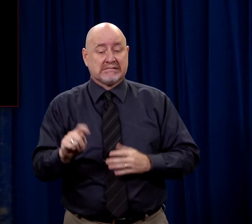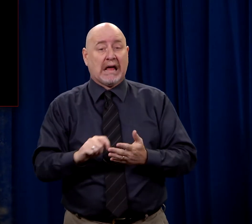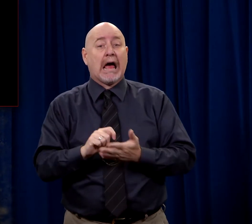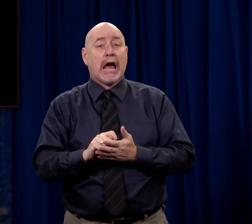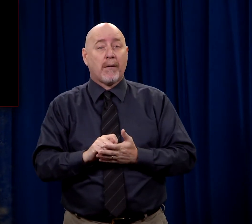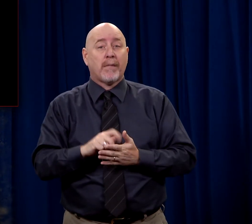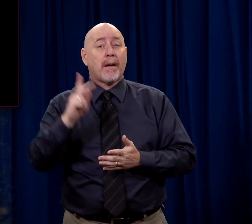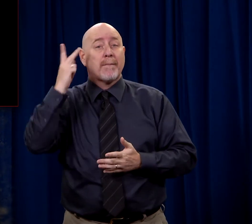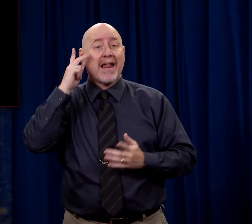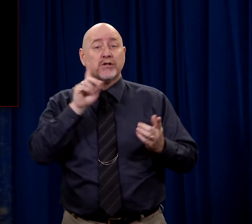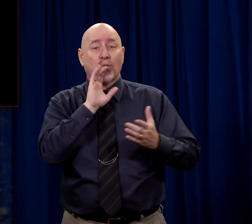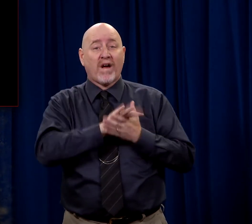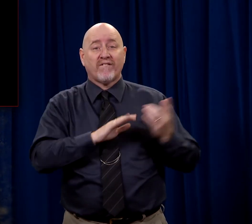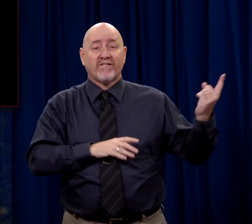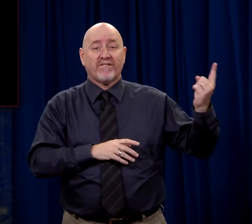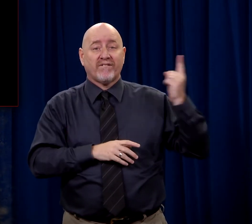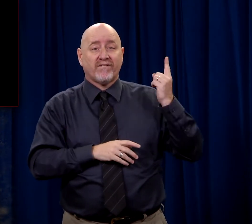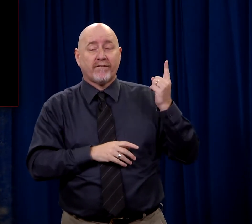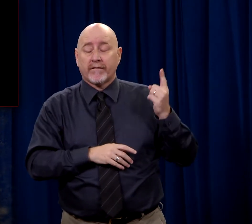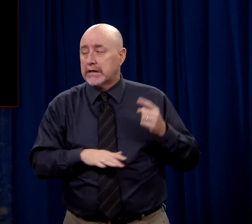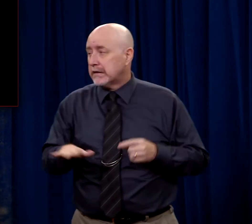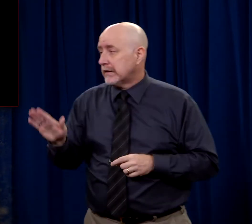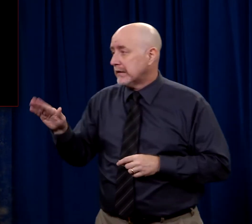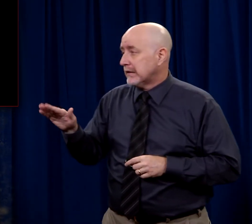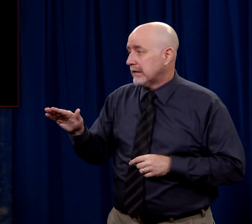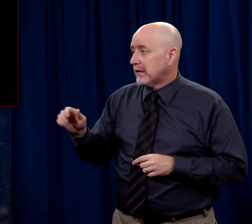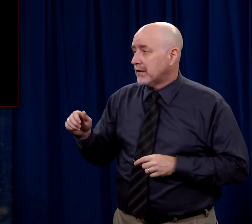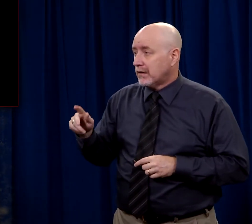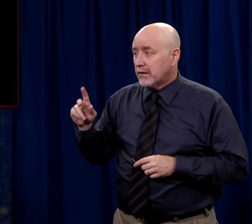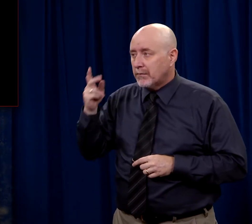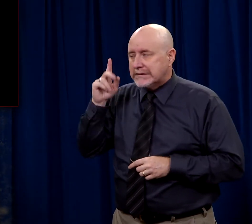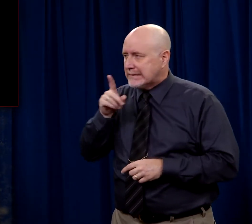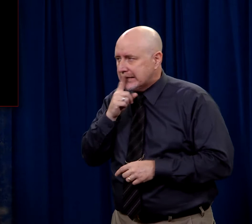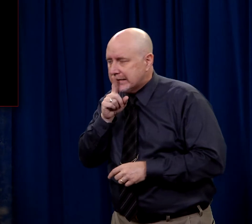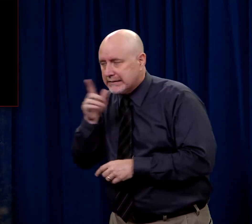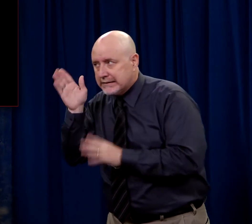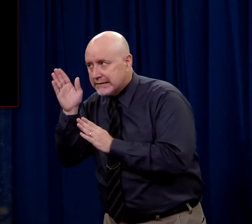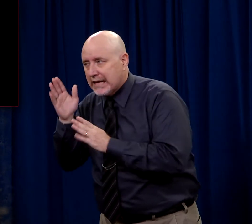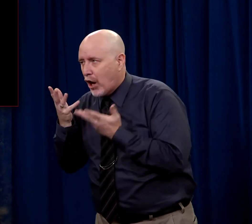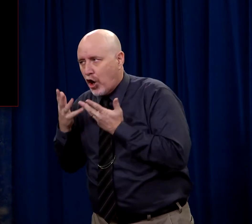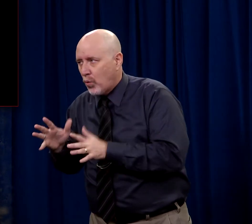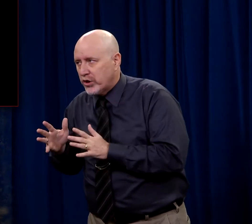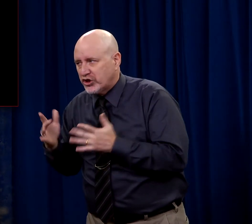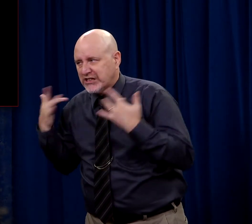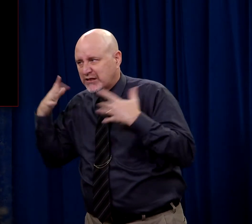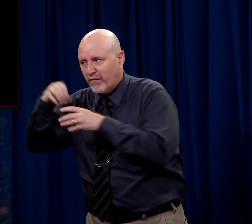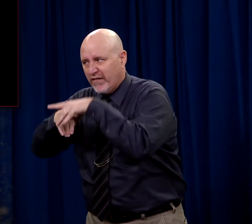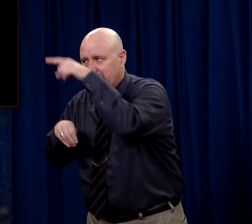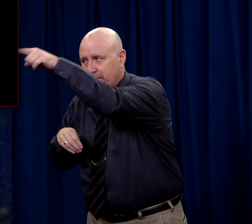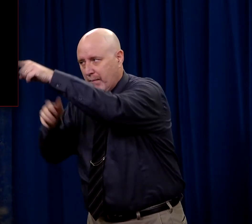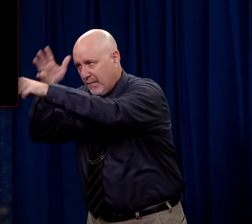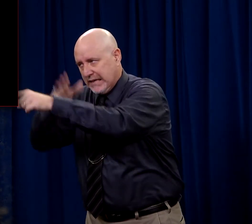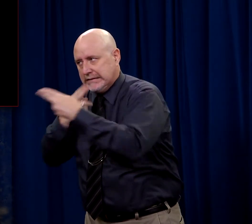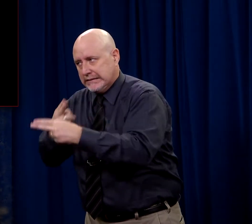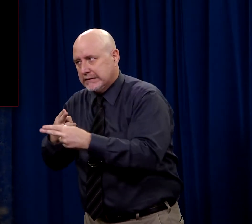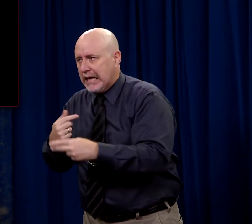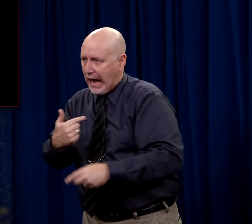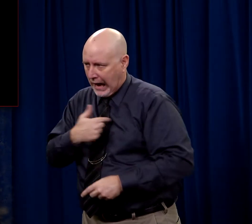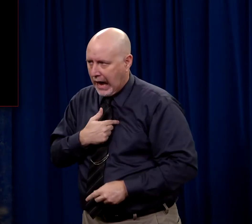About that time Pilate's wife comes to him and she says, Pilate listen, I don't want you to have anything to do with this just man. I